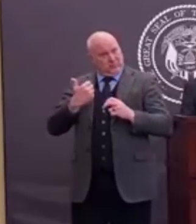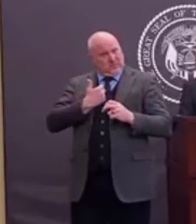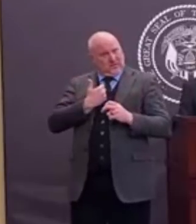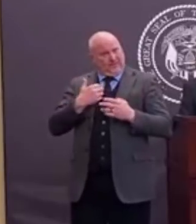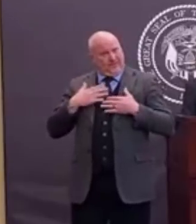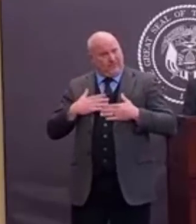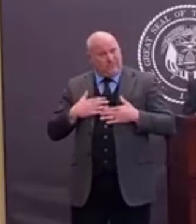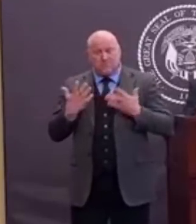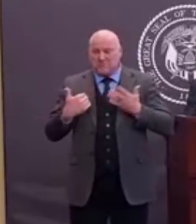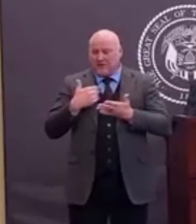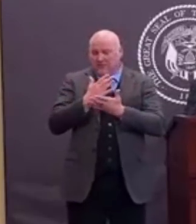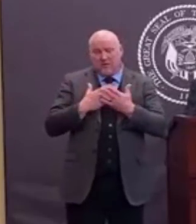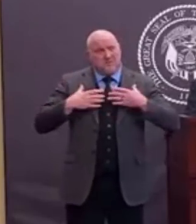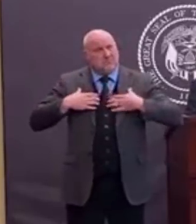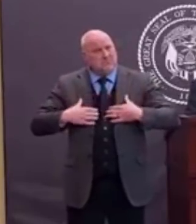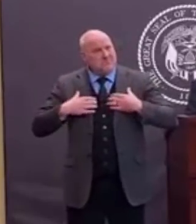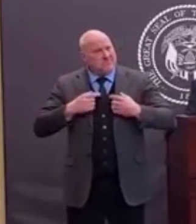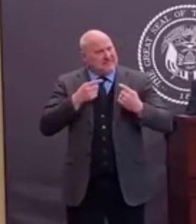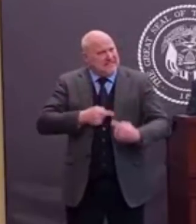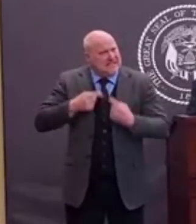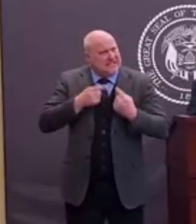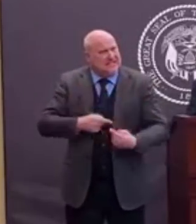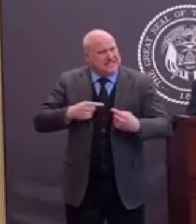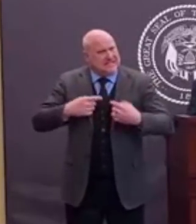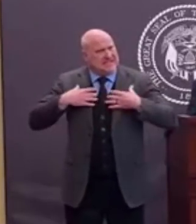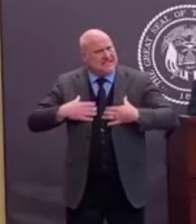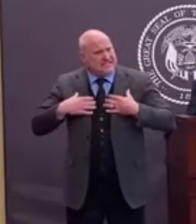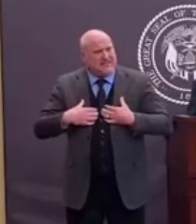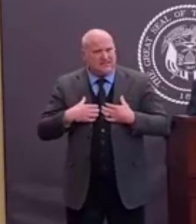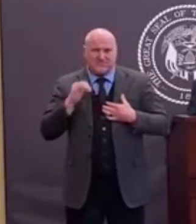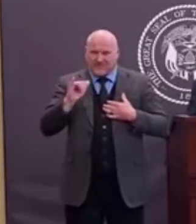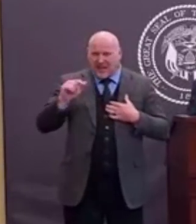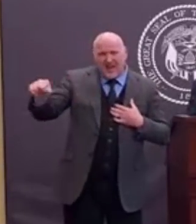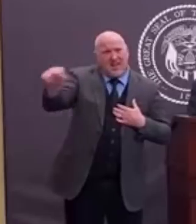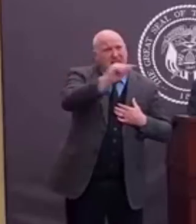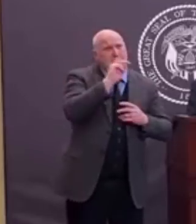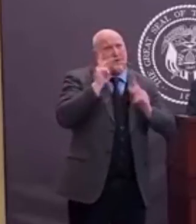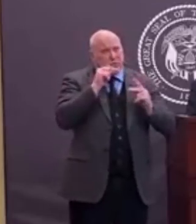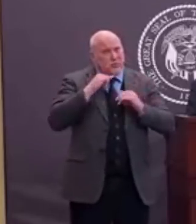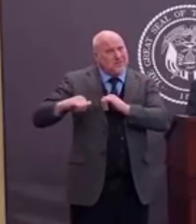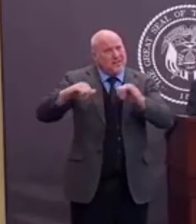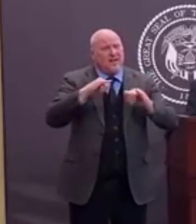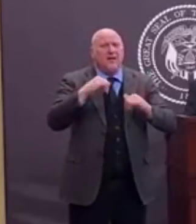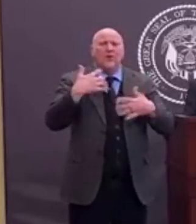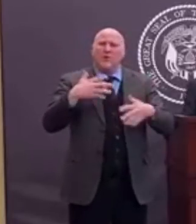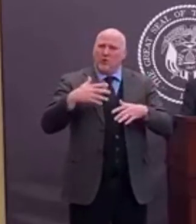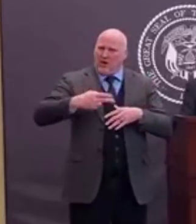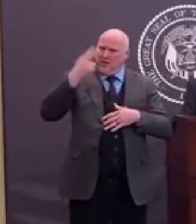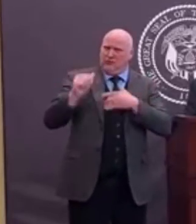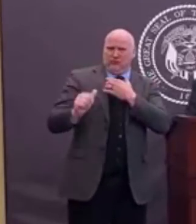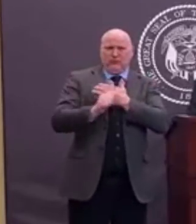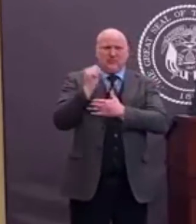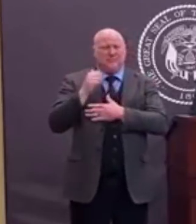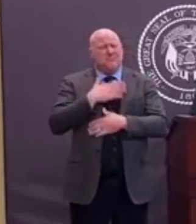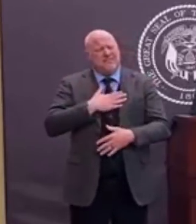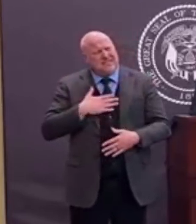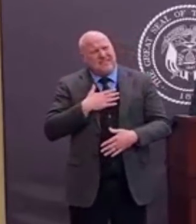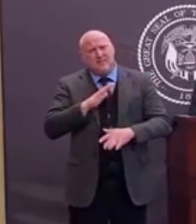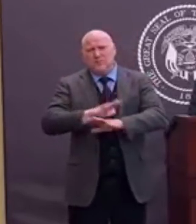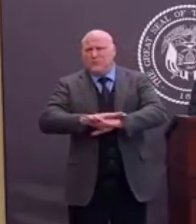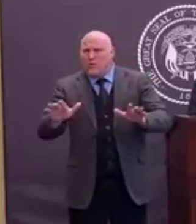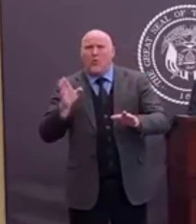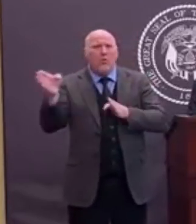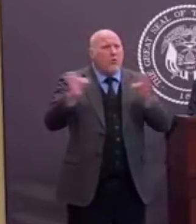other things, but they're at high risk. And those individuals really do not and should not be visiting friends or